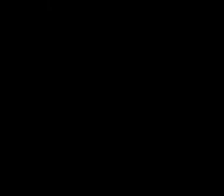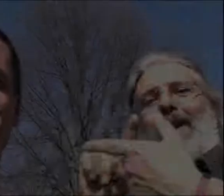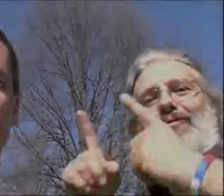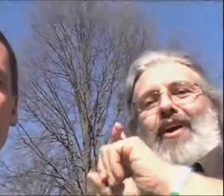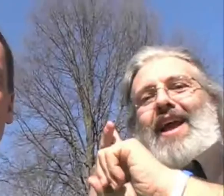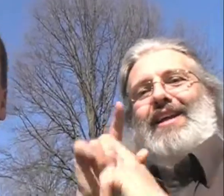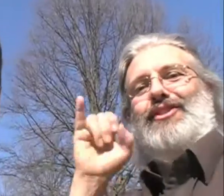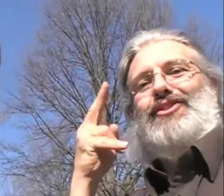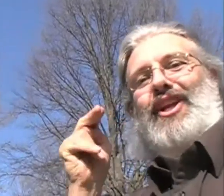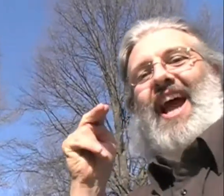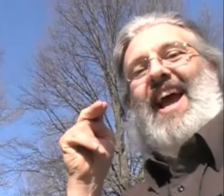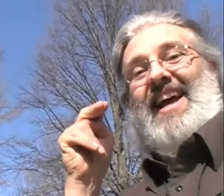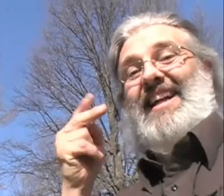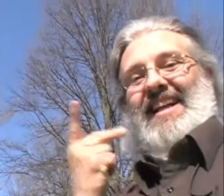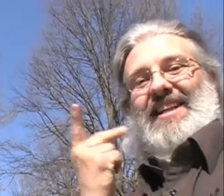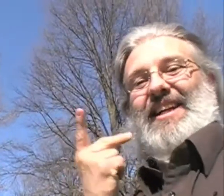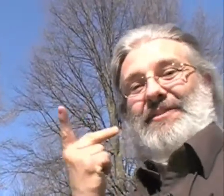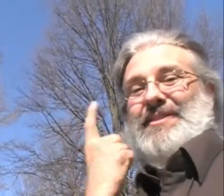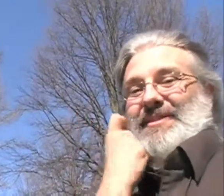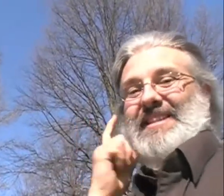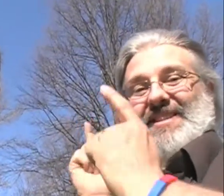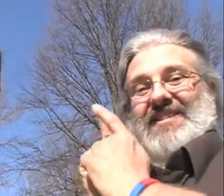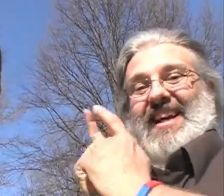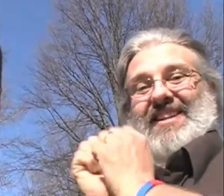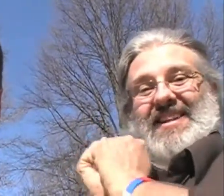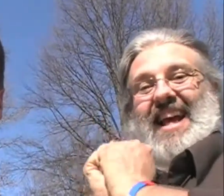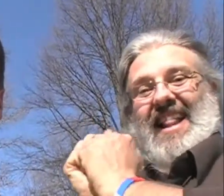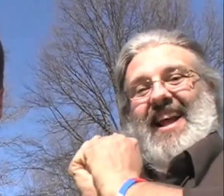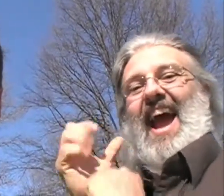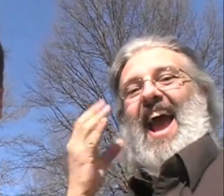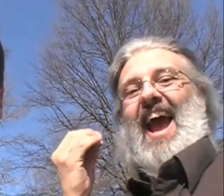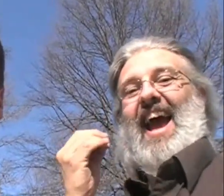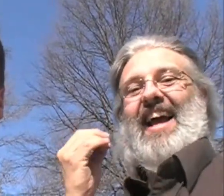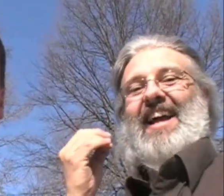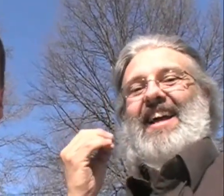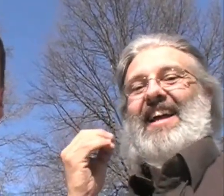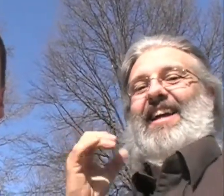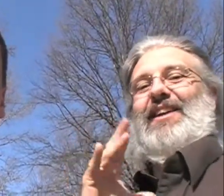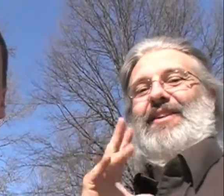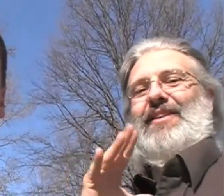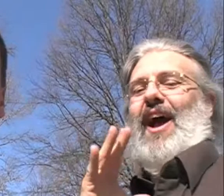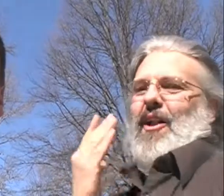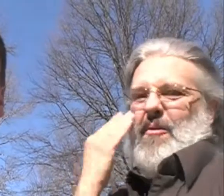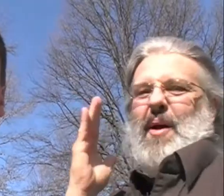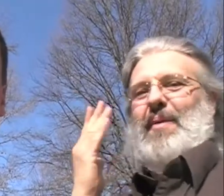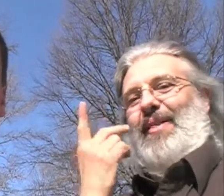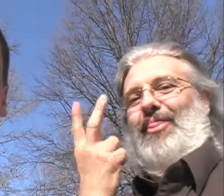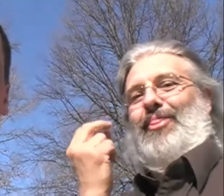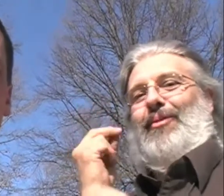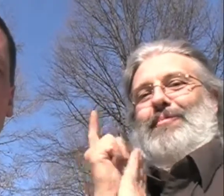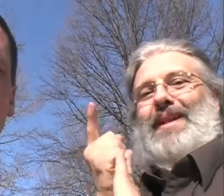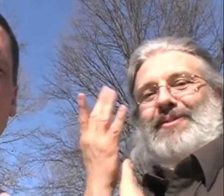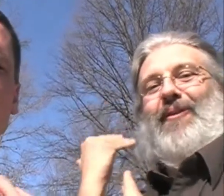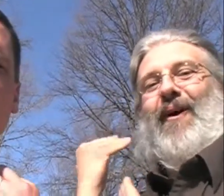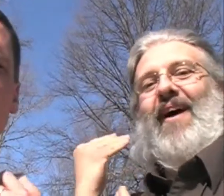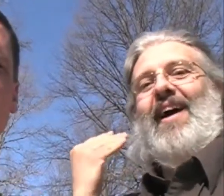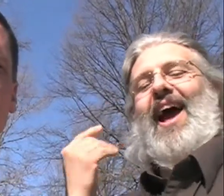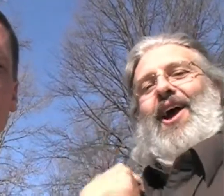This is my new friend John here, and we just met, I don't know, 30 minutes ago or so. And we were just talking about